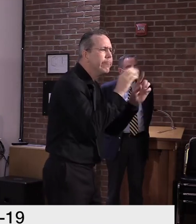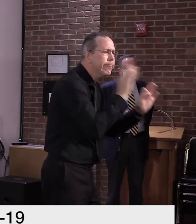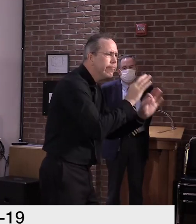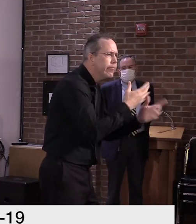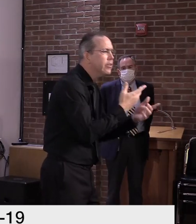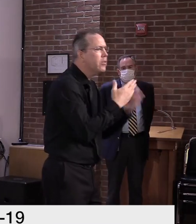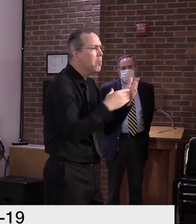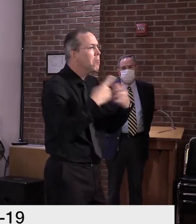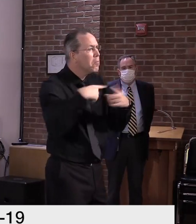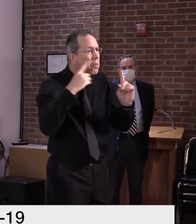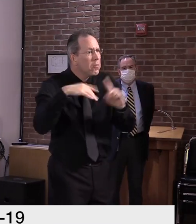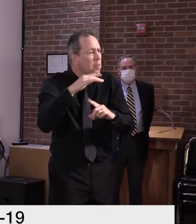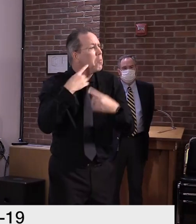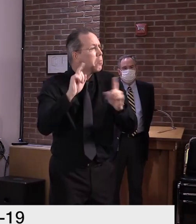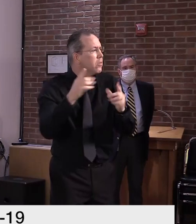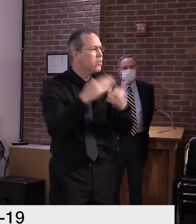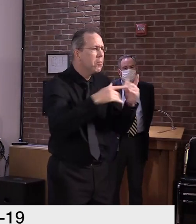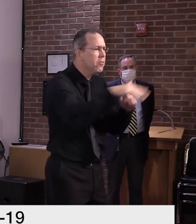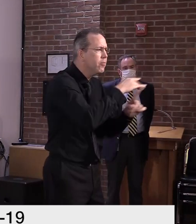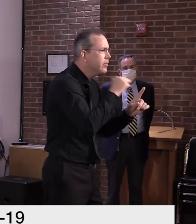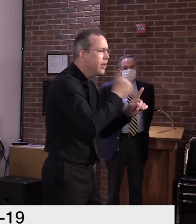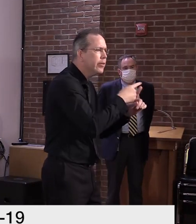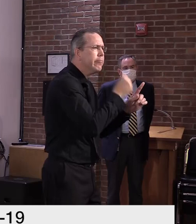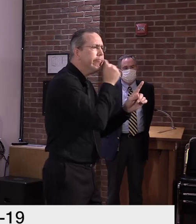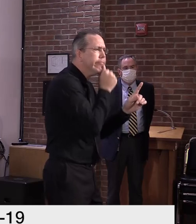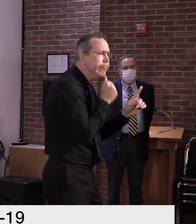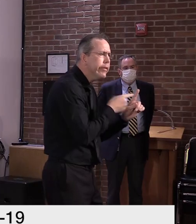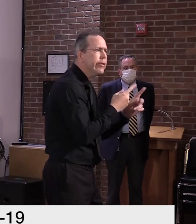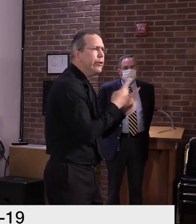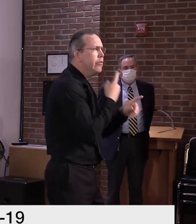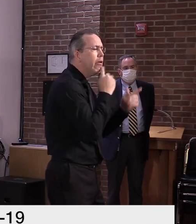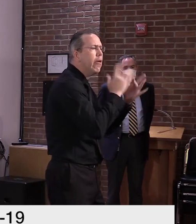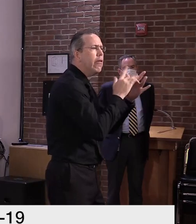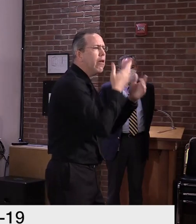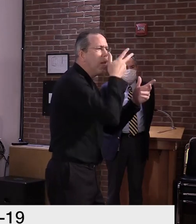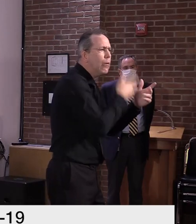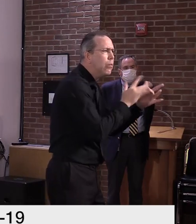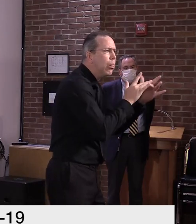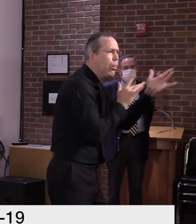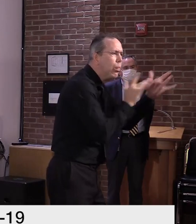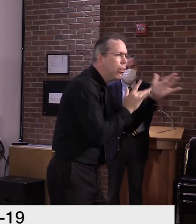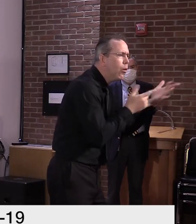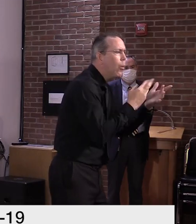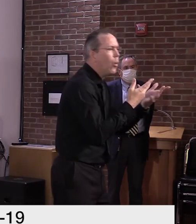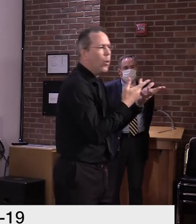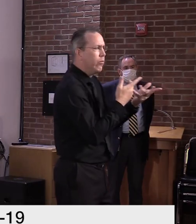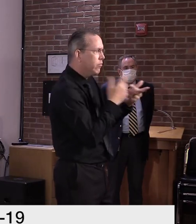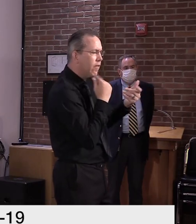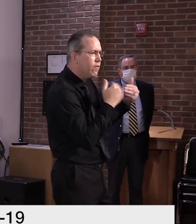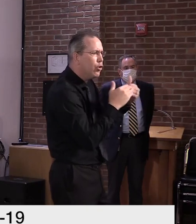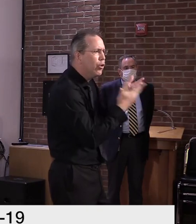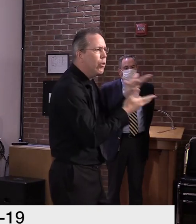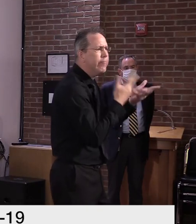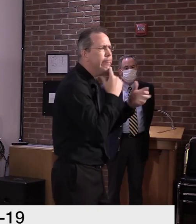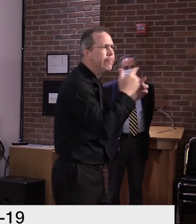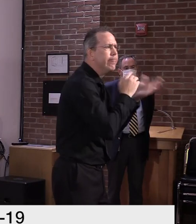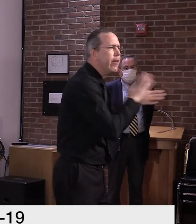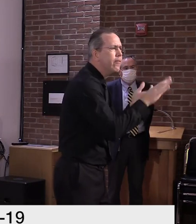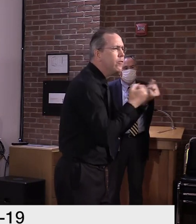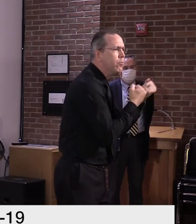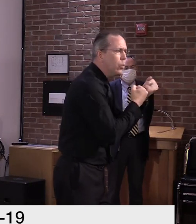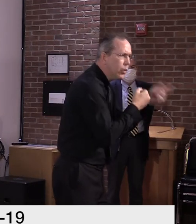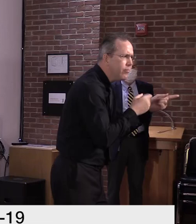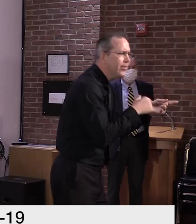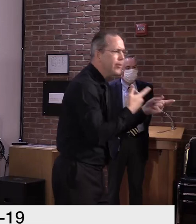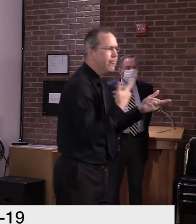And these are exacerbated when educating only through remote learning. So we must do all we can to